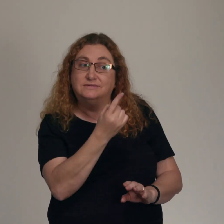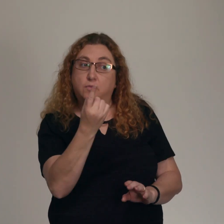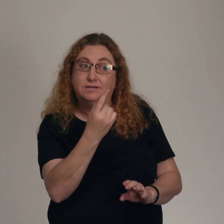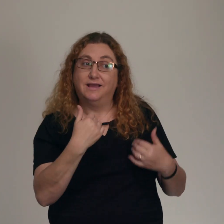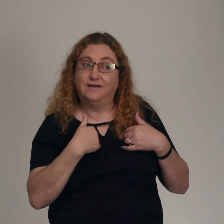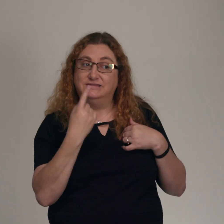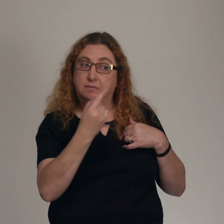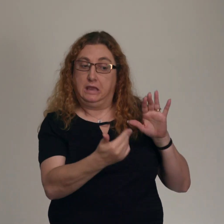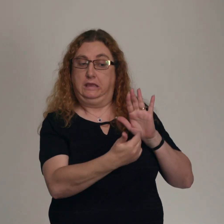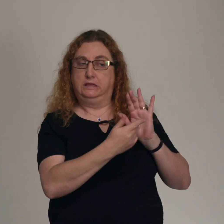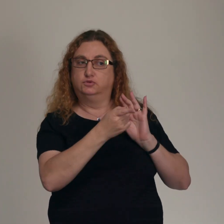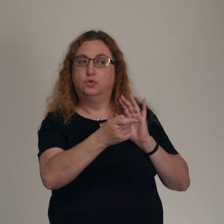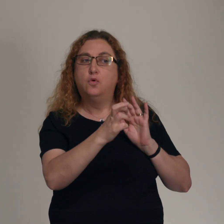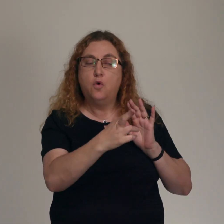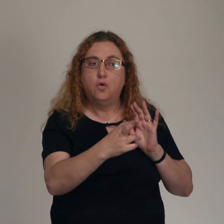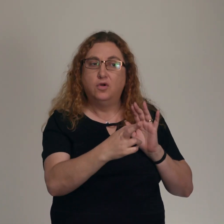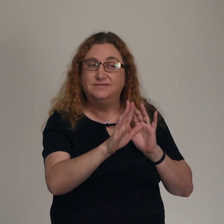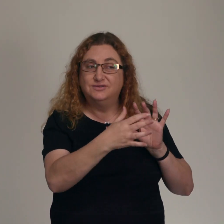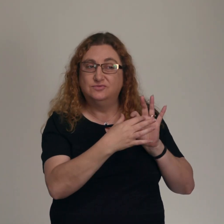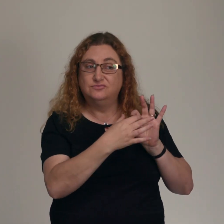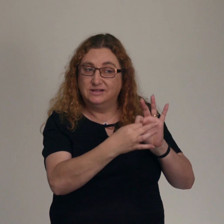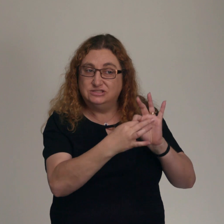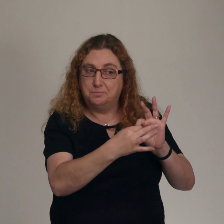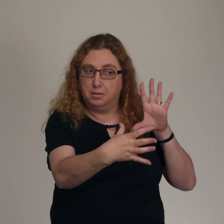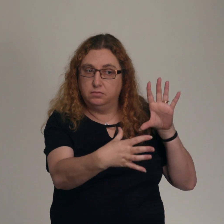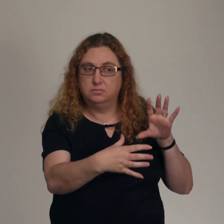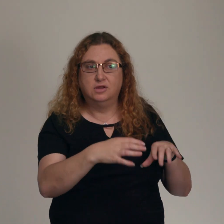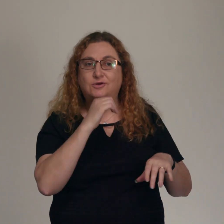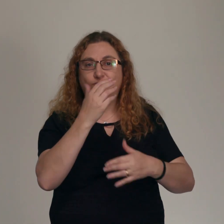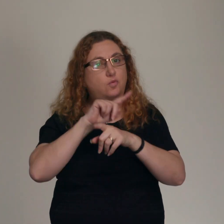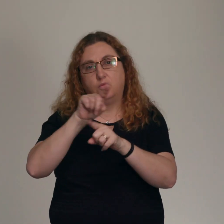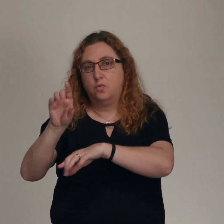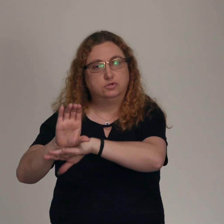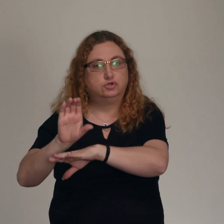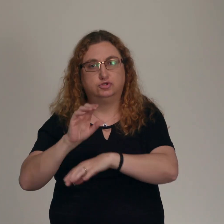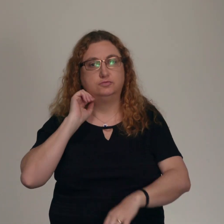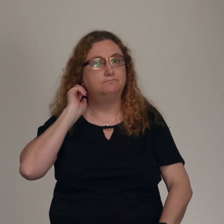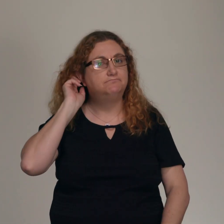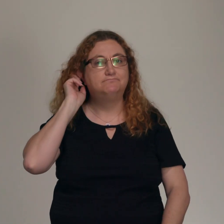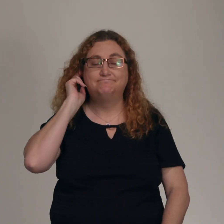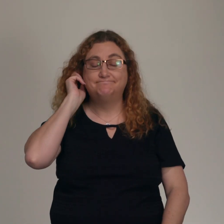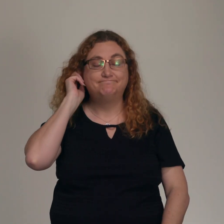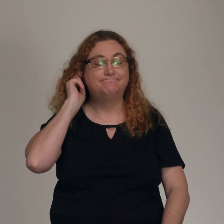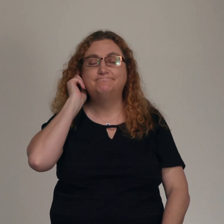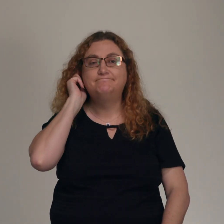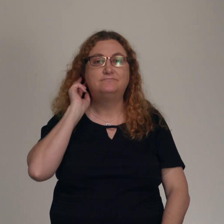have a relationship that isn't reconciled. Don't even go into church and bring your worship until you've dealt with that issue.